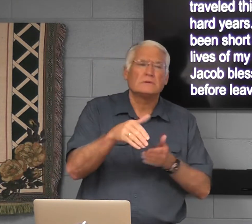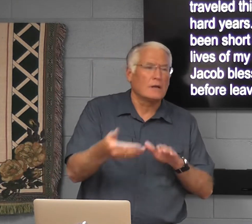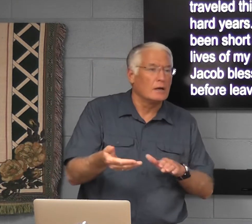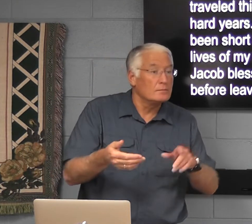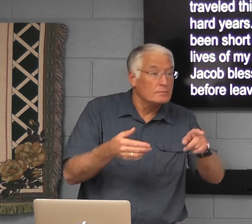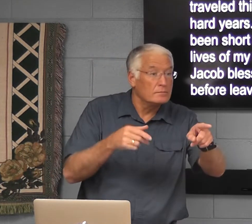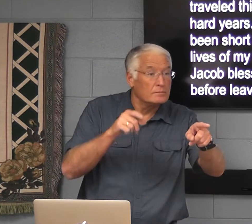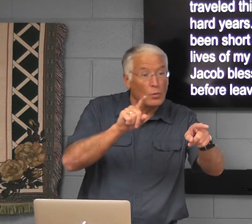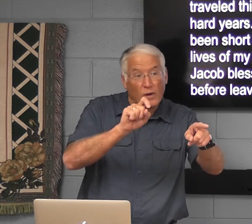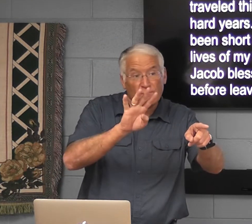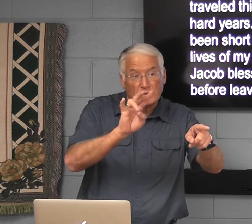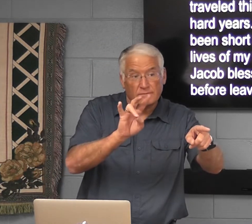How old was Abraham?